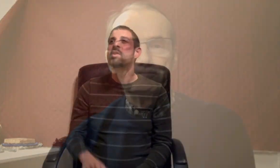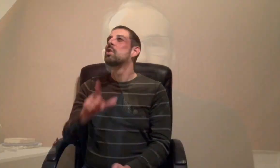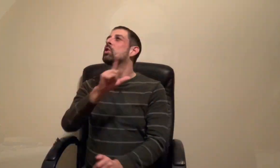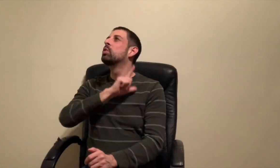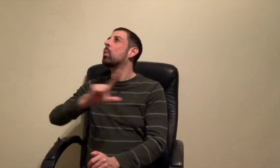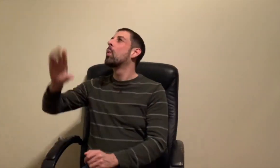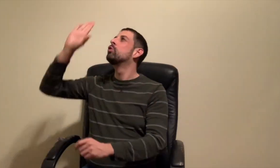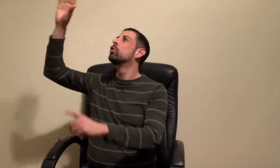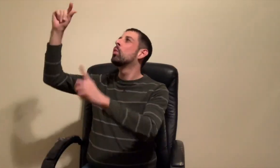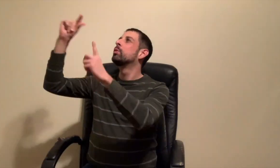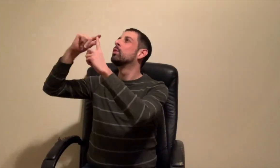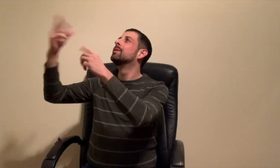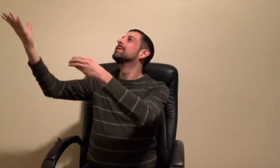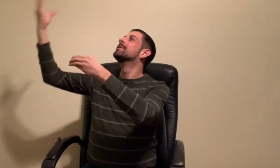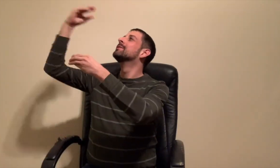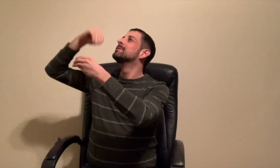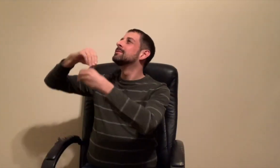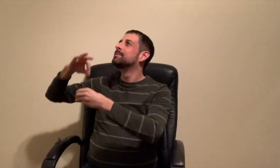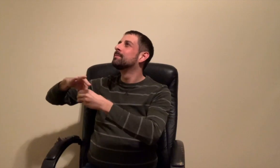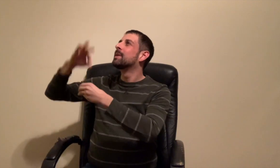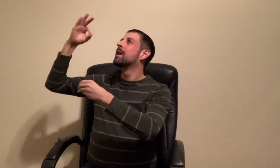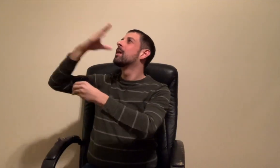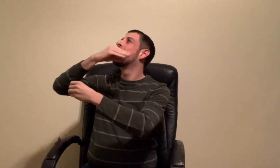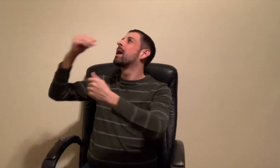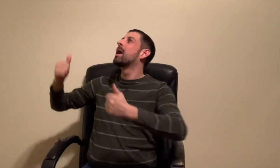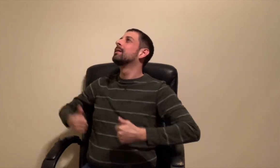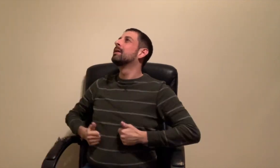Your words, Lord, are spirit and life.